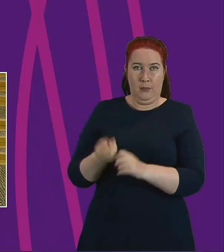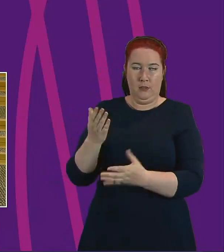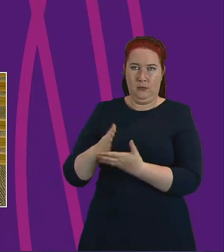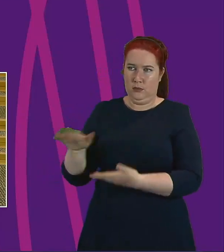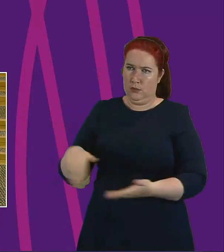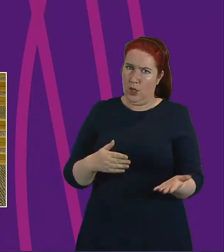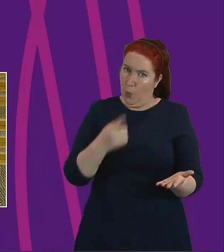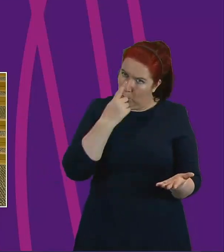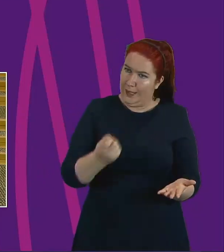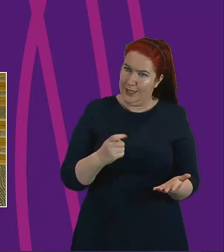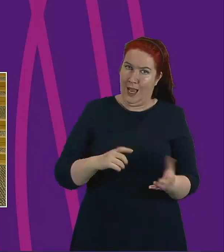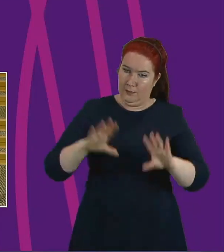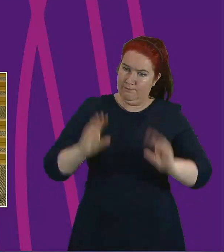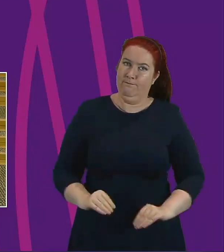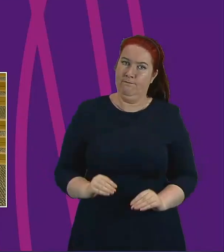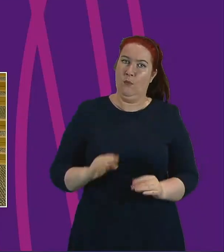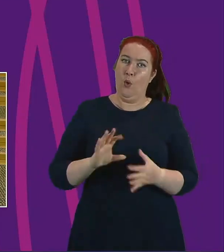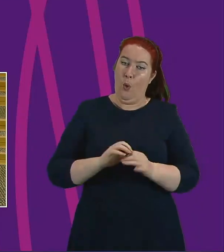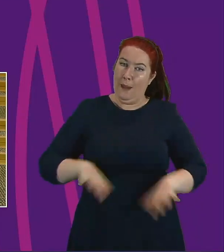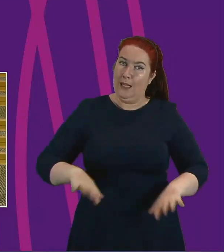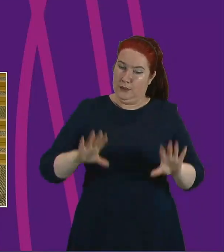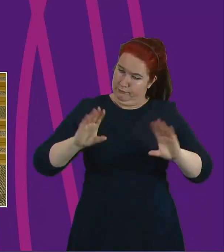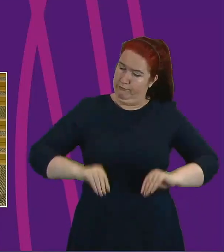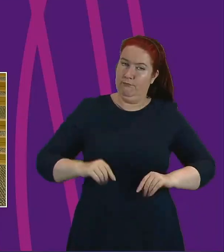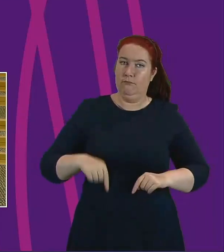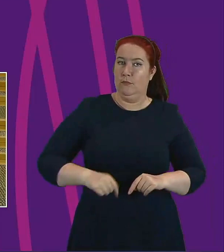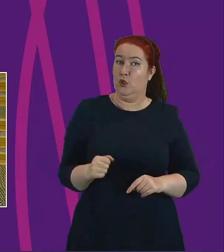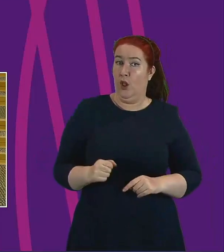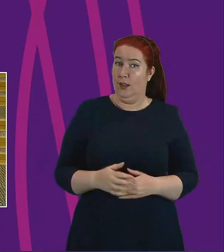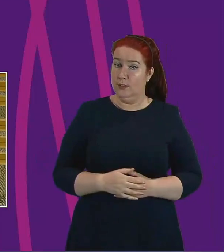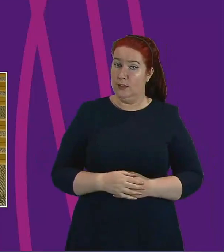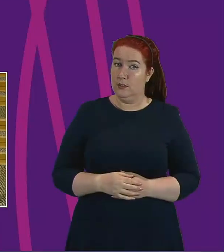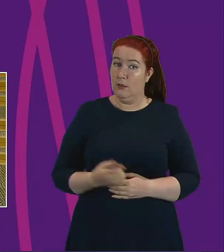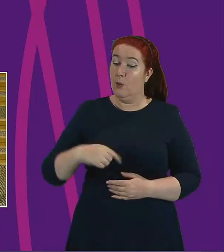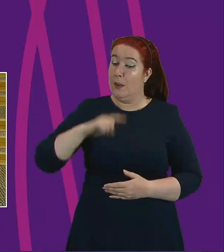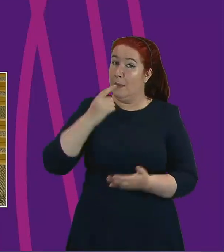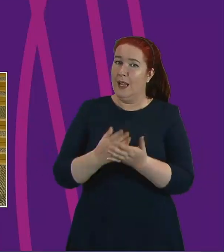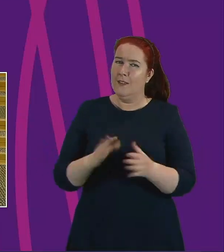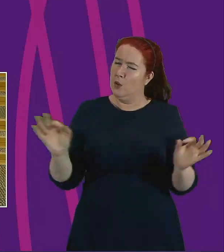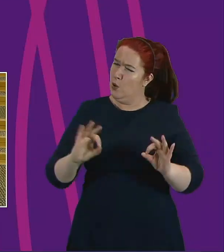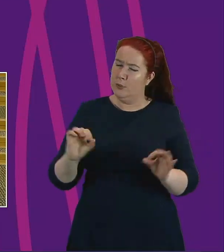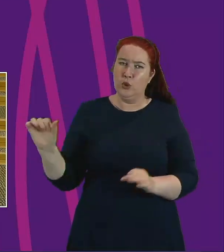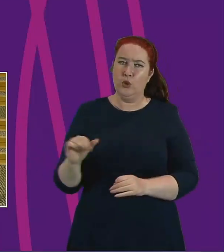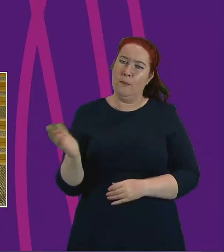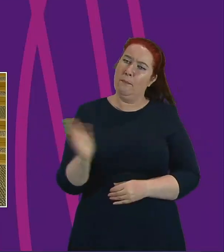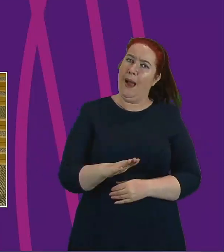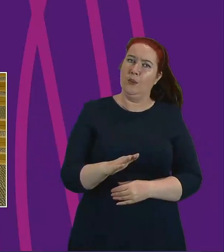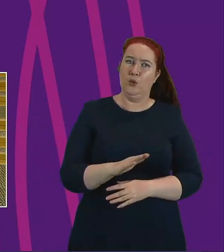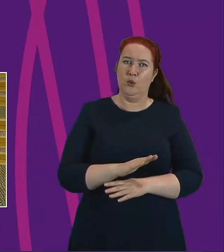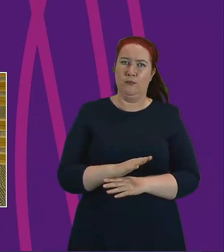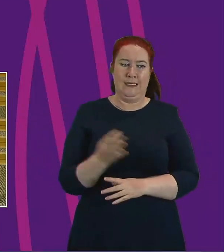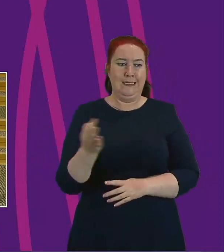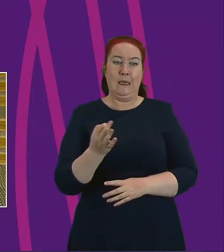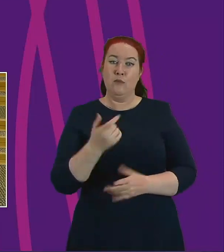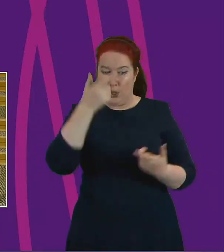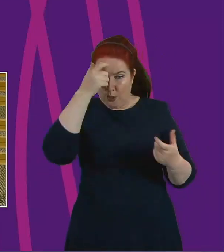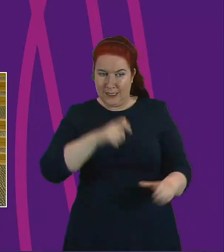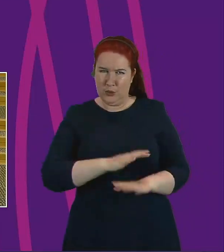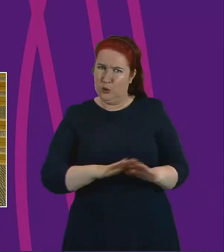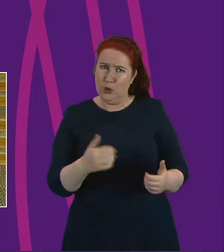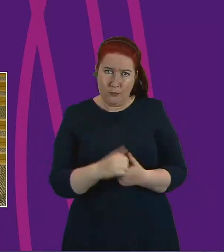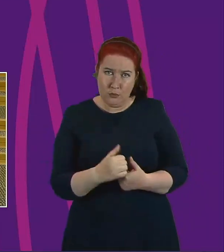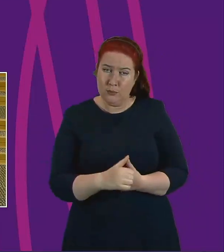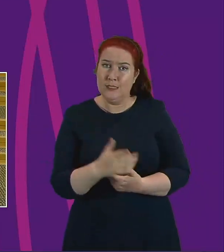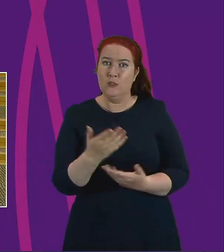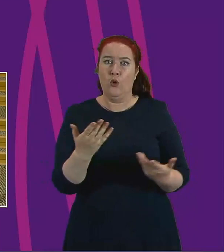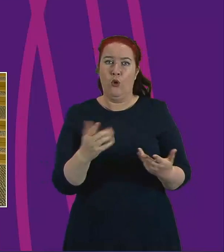end homelessness in Scotland. We believe that no one should return to unsuitable temporary accommodation or rough sleeping once